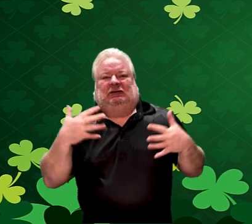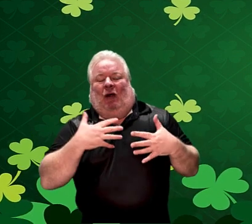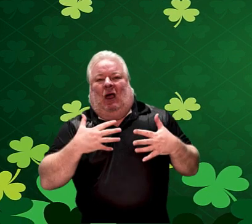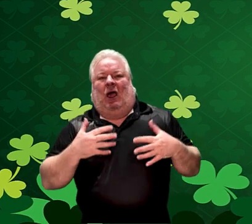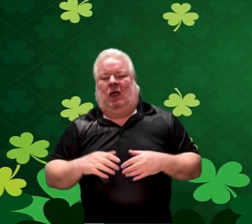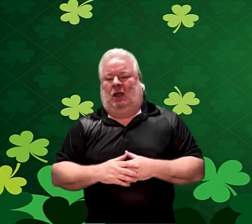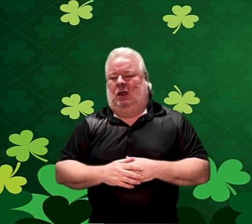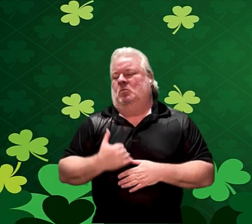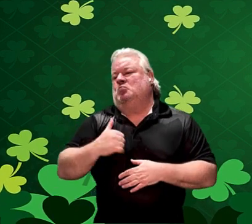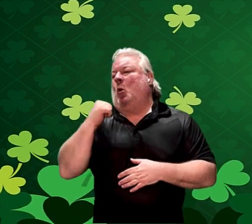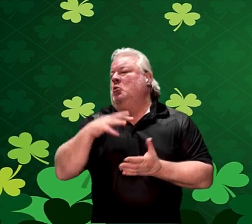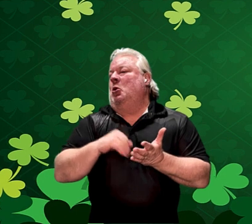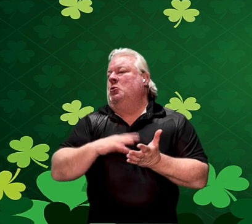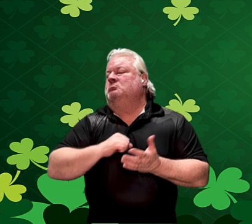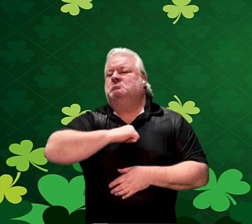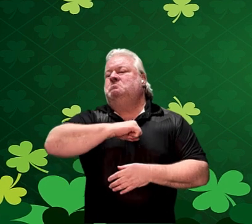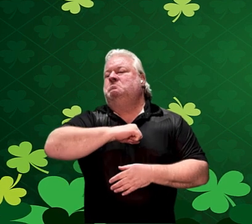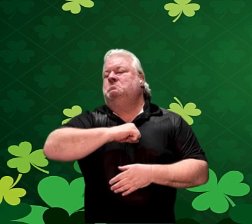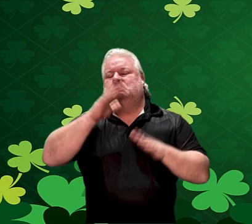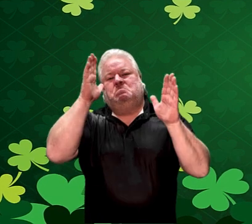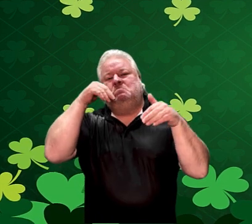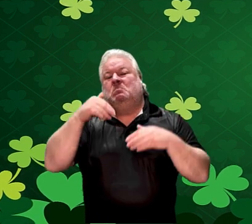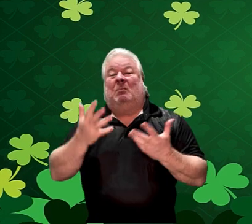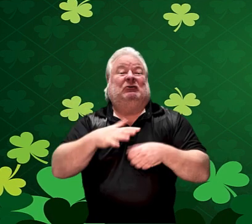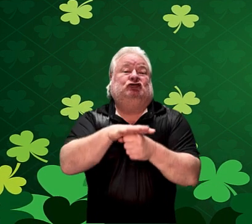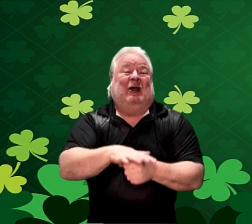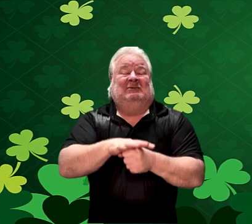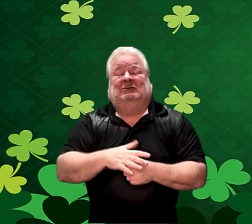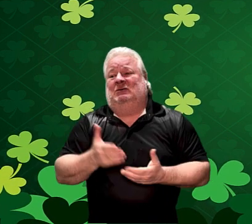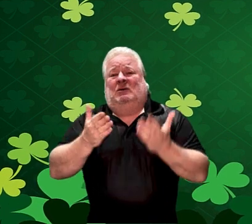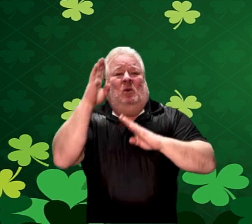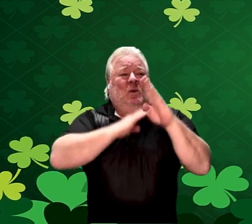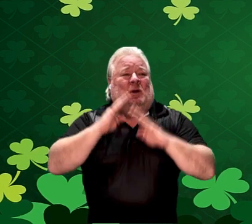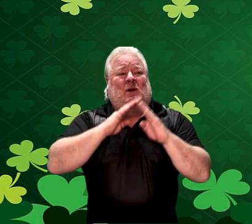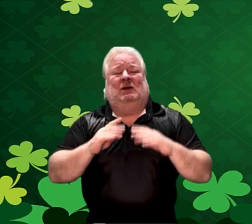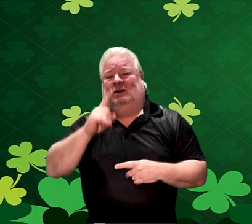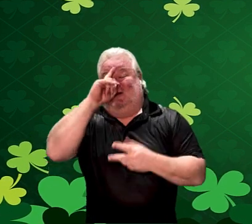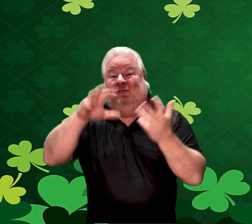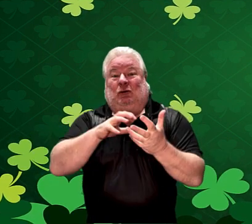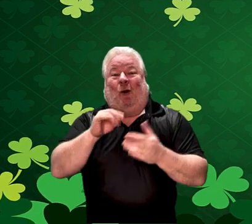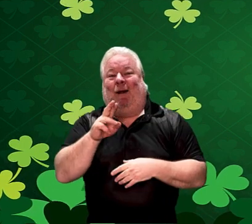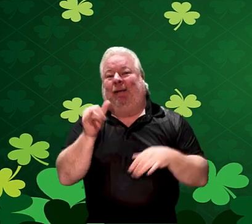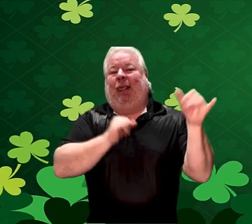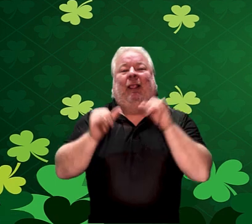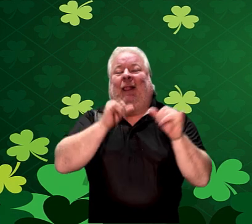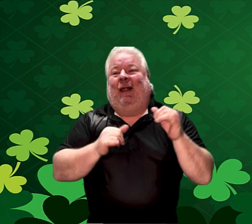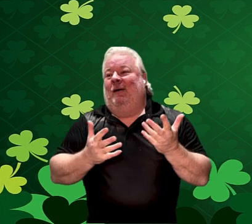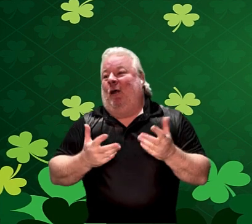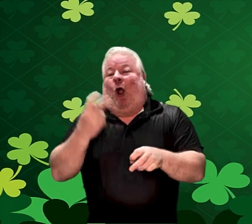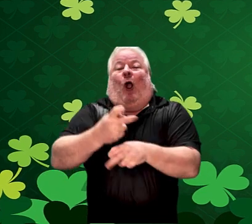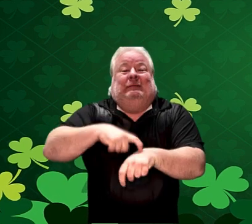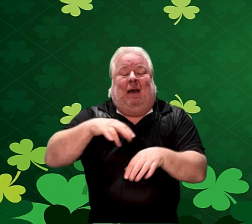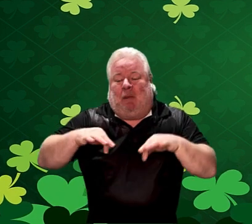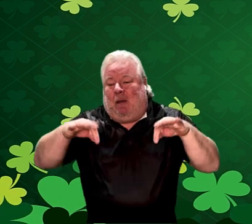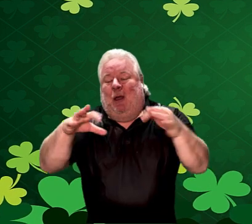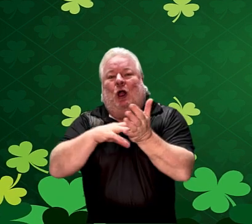terrified, refusing to learn. Maybe you're stressed, worried, confused, or silly, having